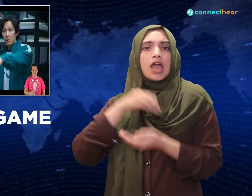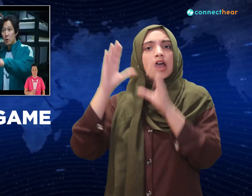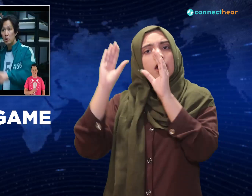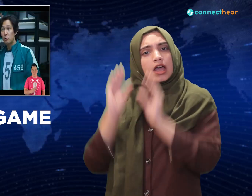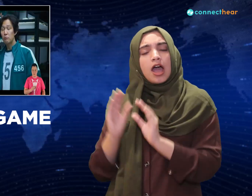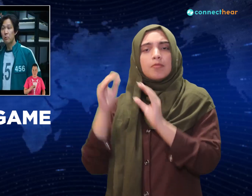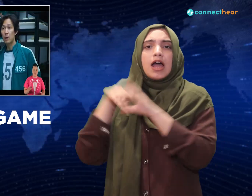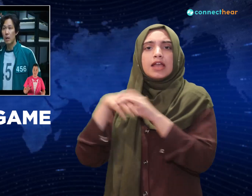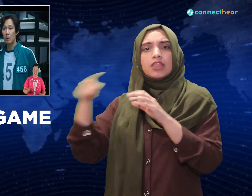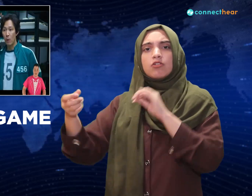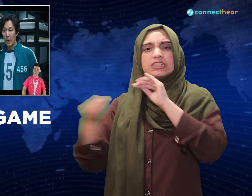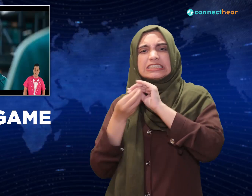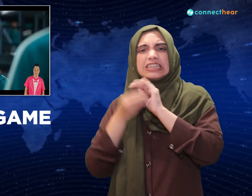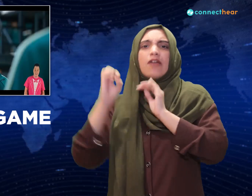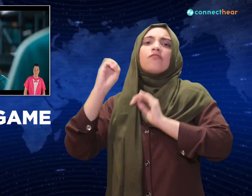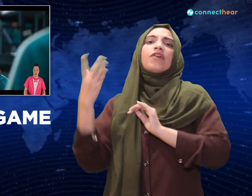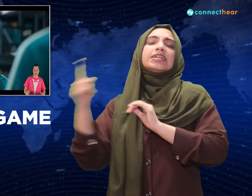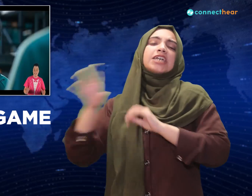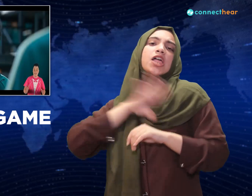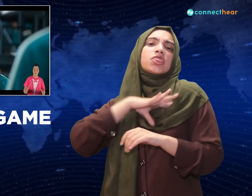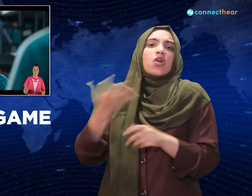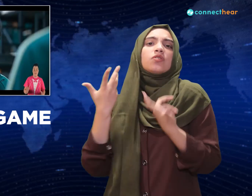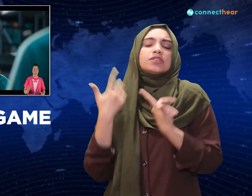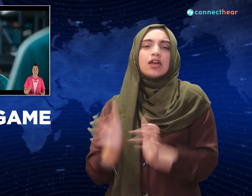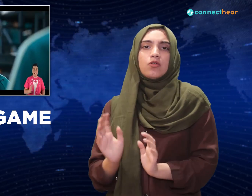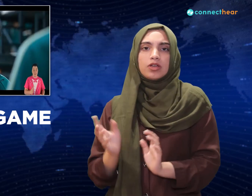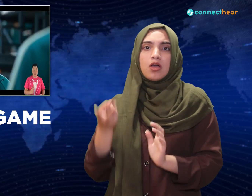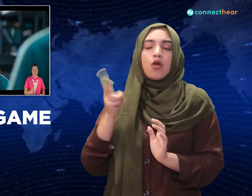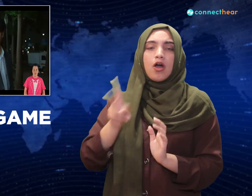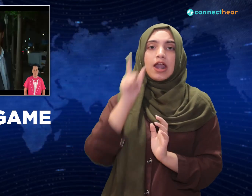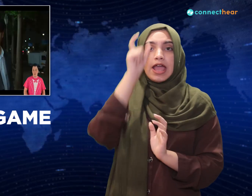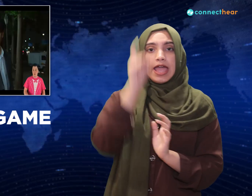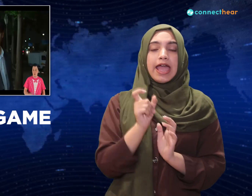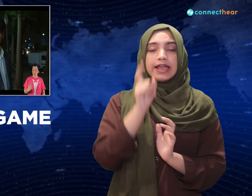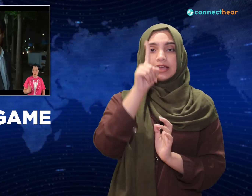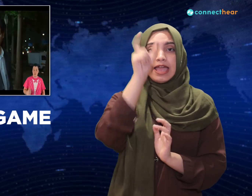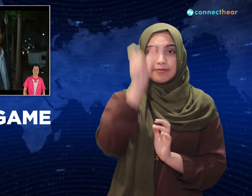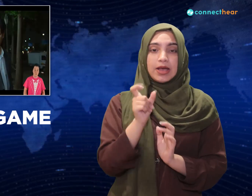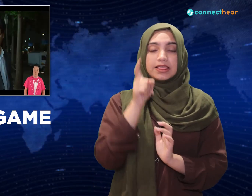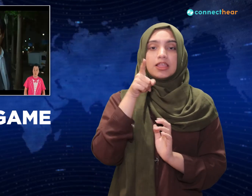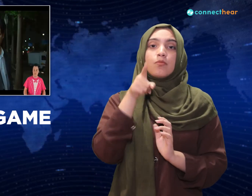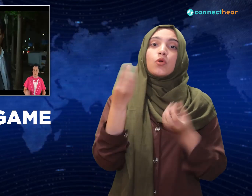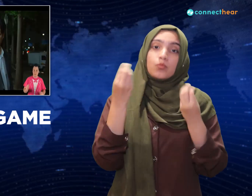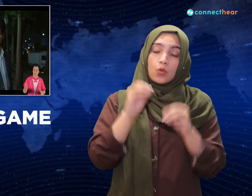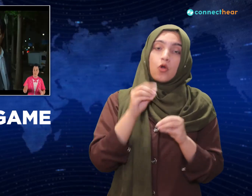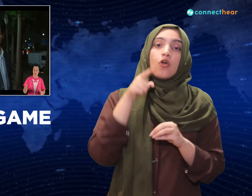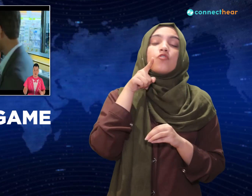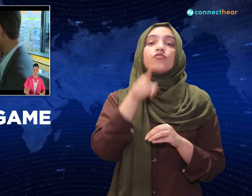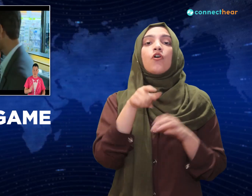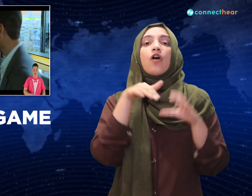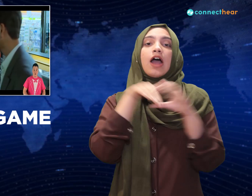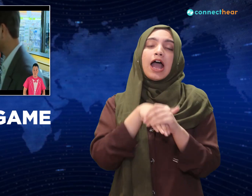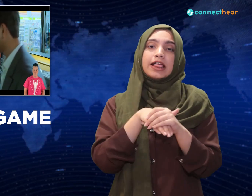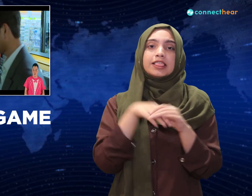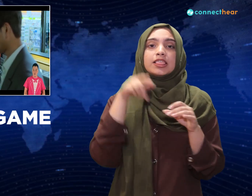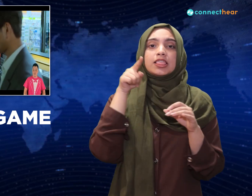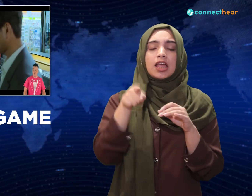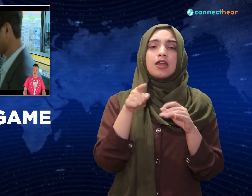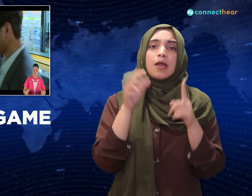nice guy who saved Kyeon, it's Ali from Pakistan. When they were out, Sangwoo gave him bus fare to get home, so he's made a